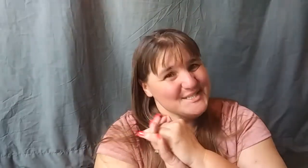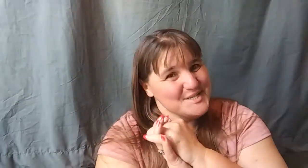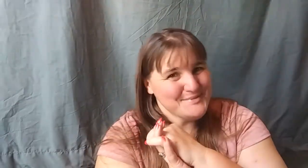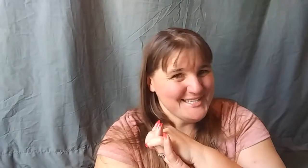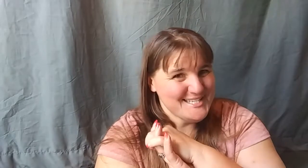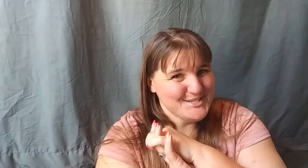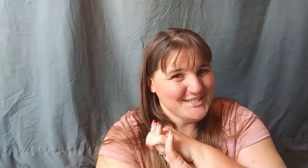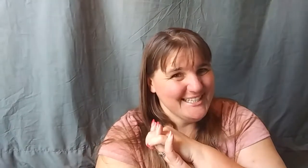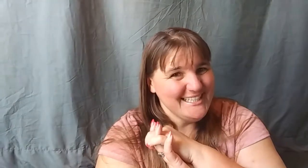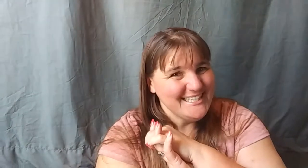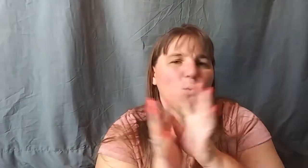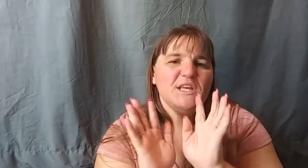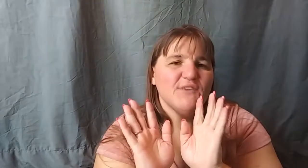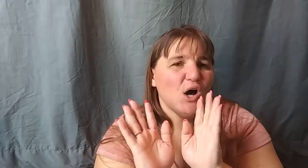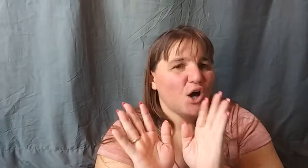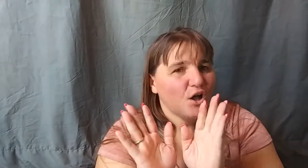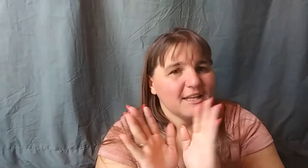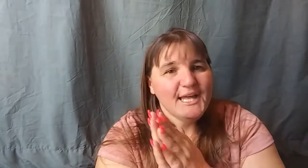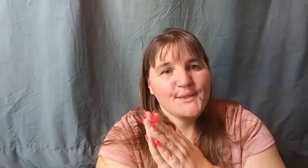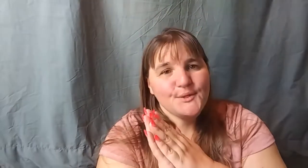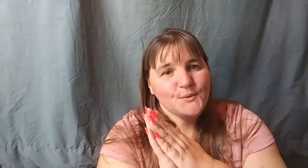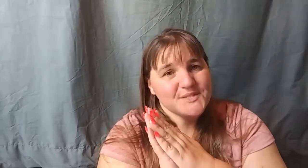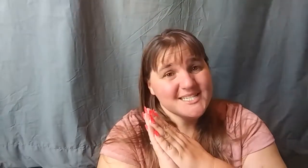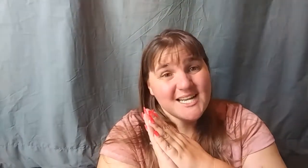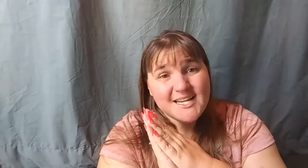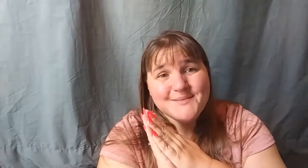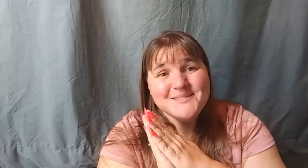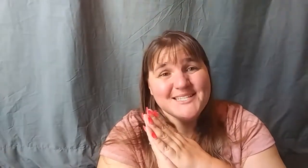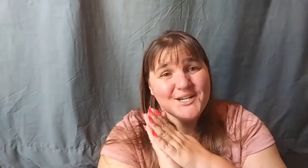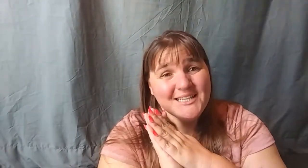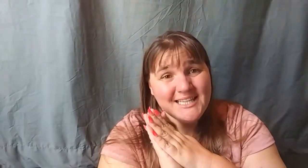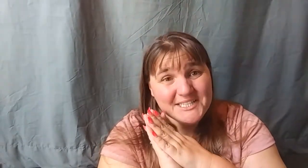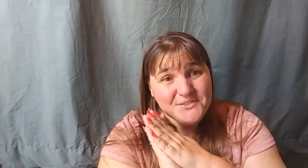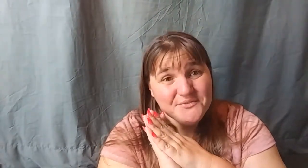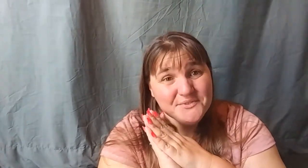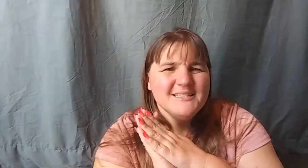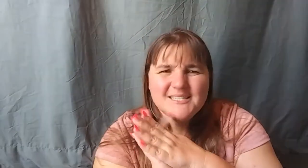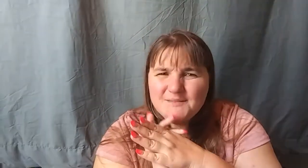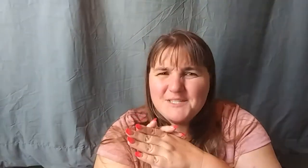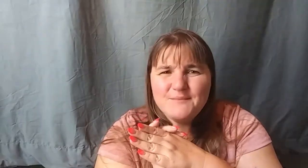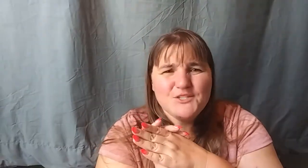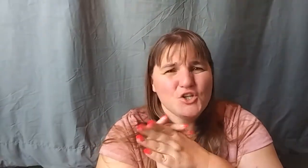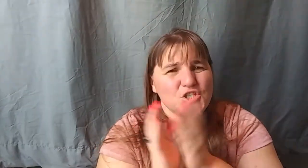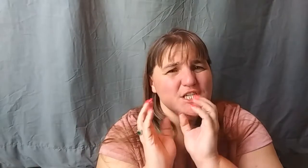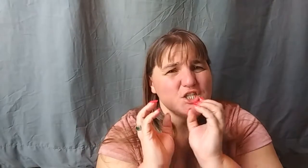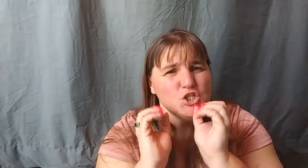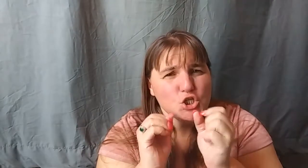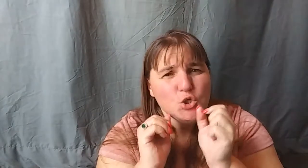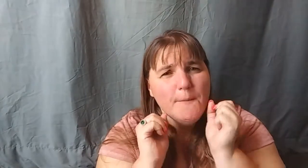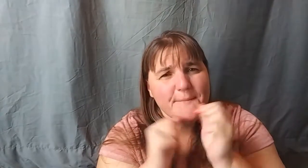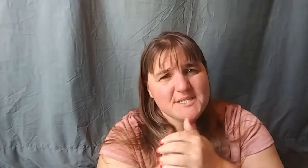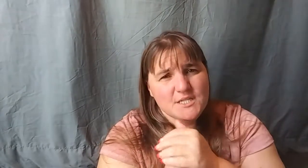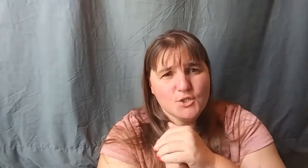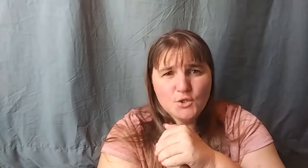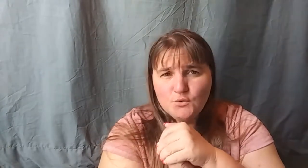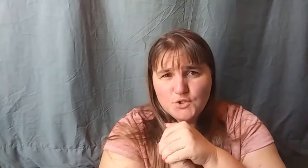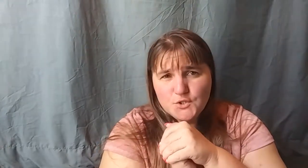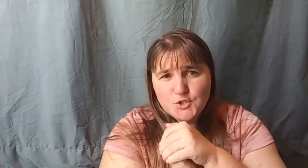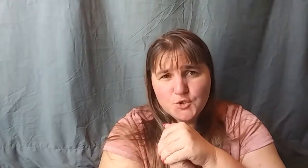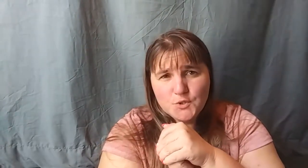to my story. We have all had those times in our life that sometimes you're just too busy to go to the store.